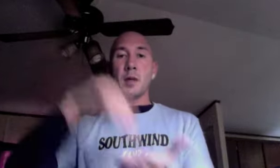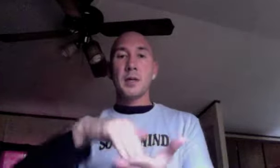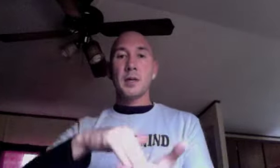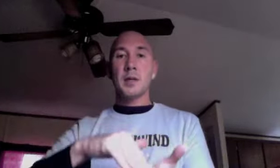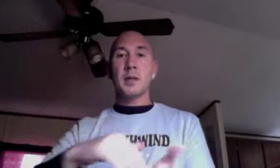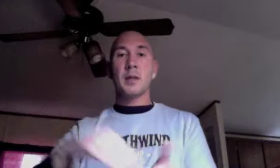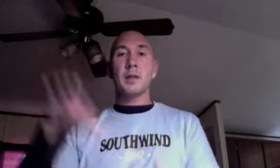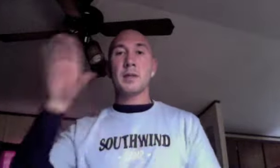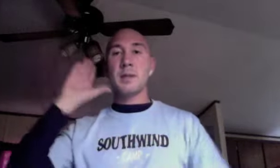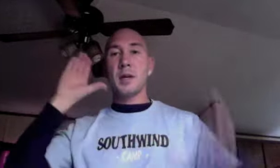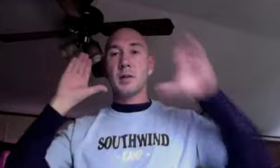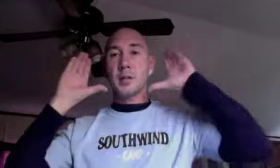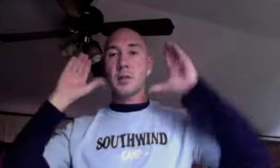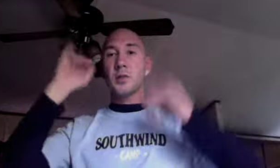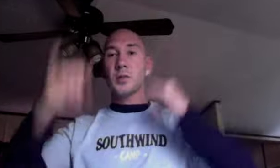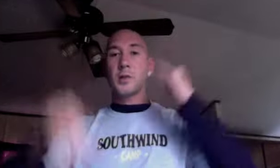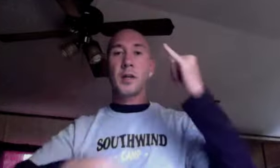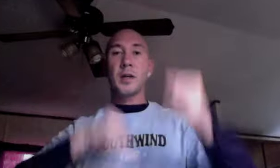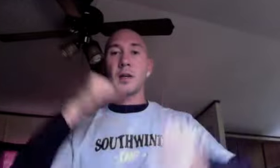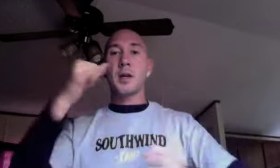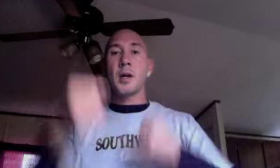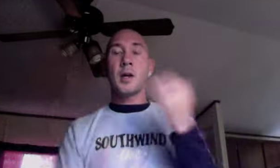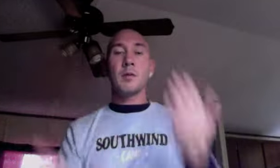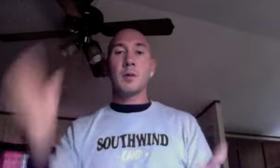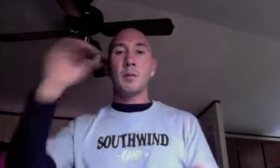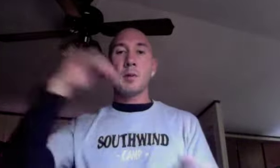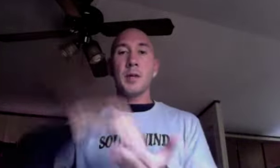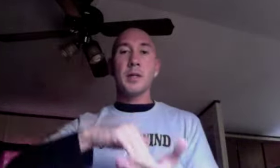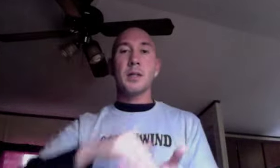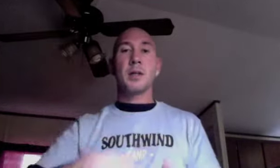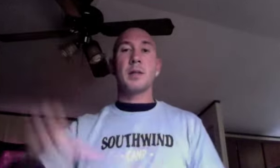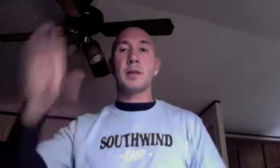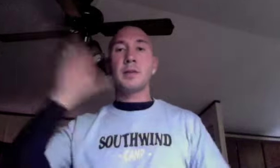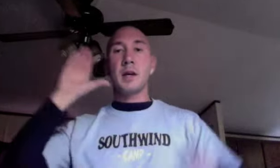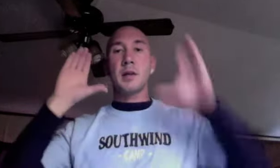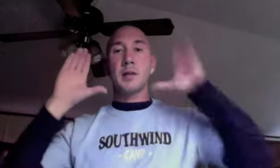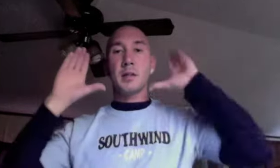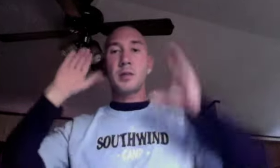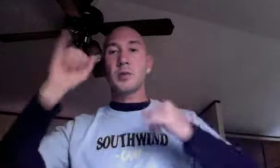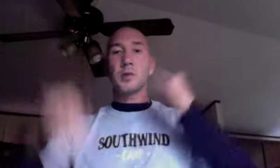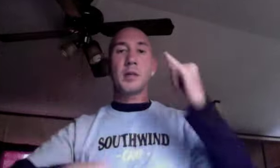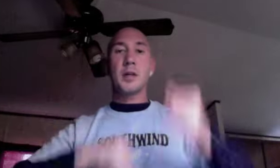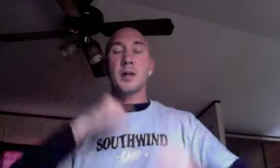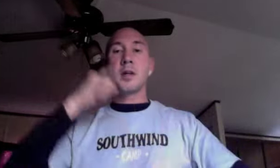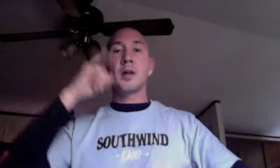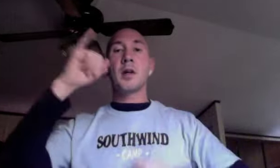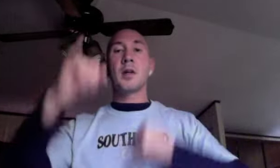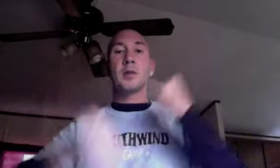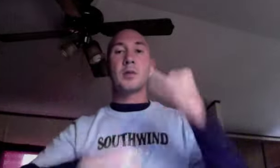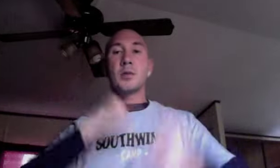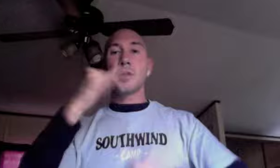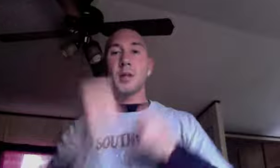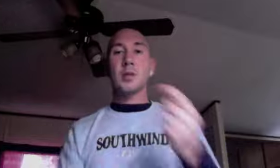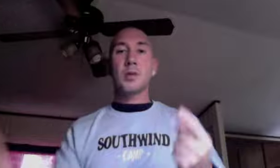the sounding joy, repeat the sounding joy, joy to